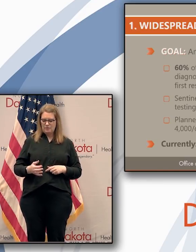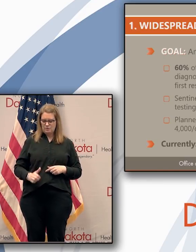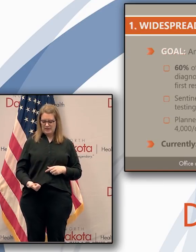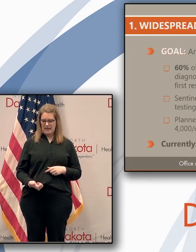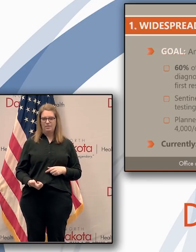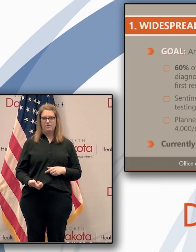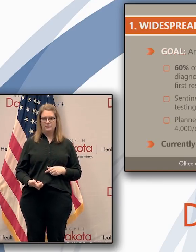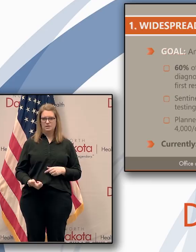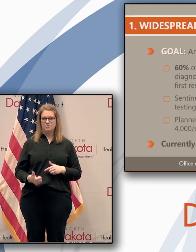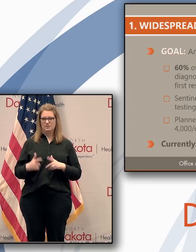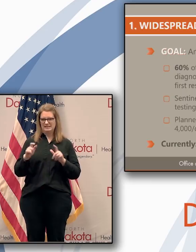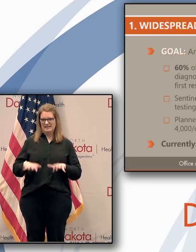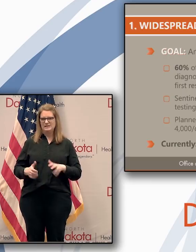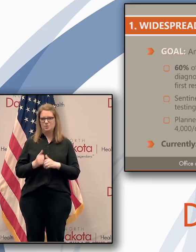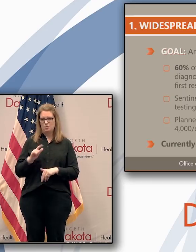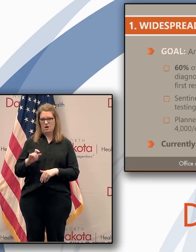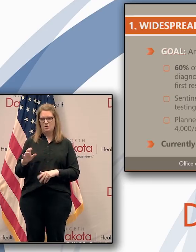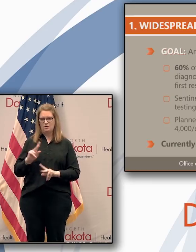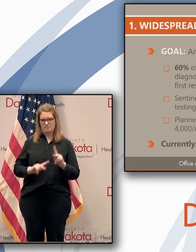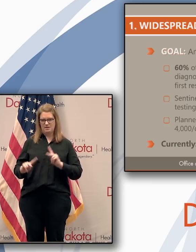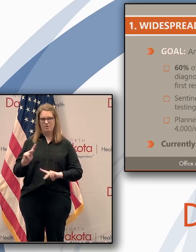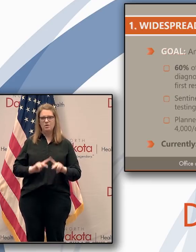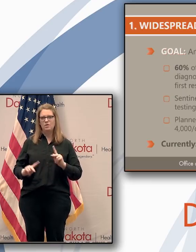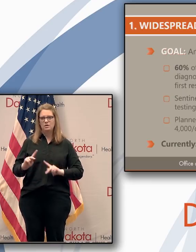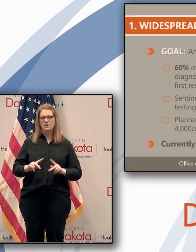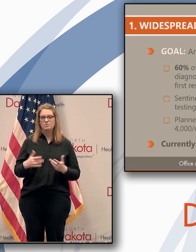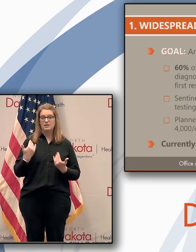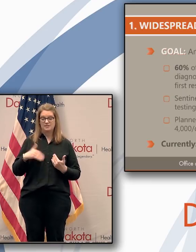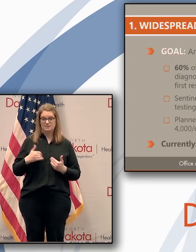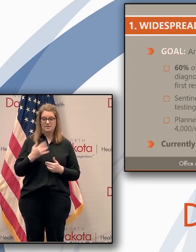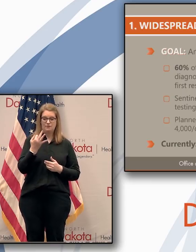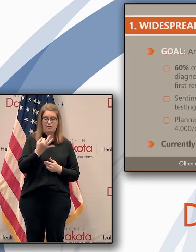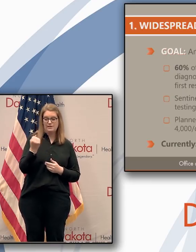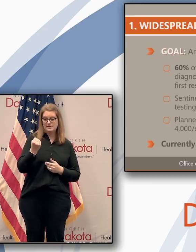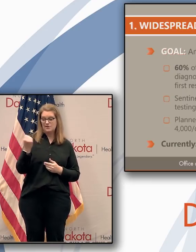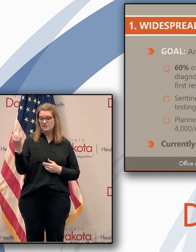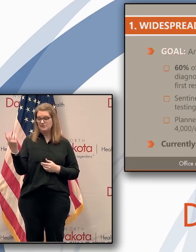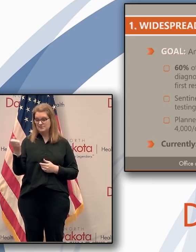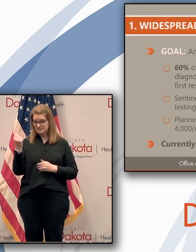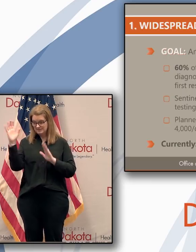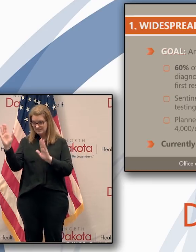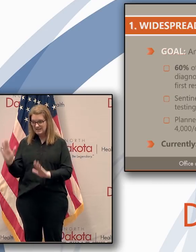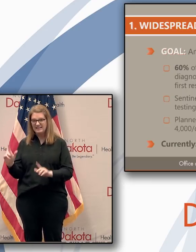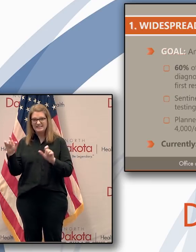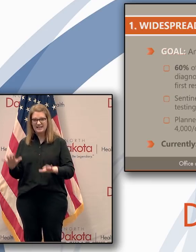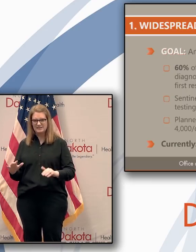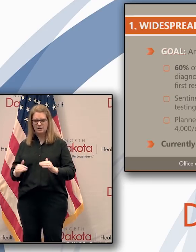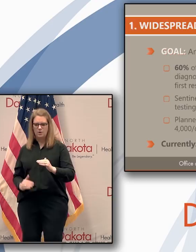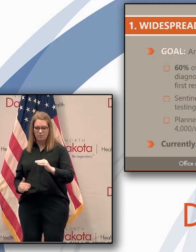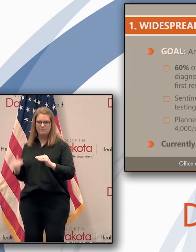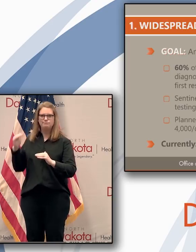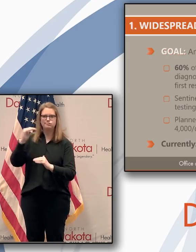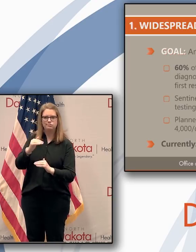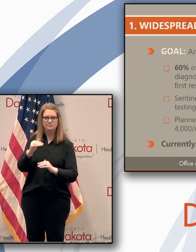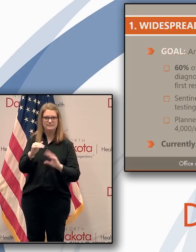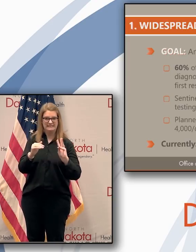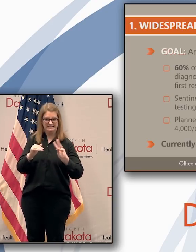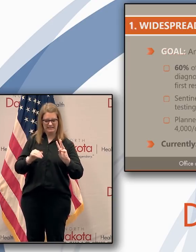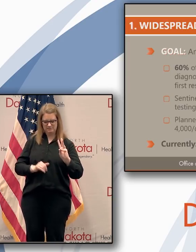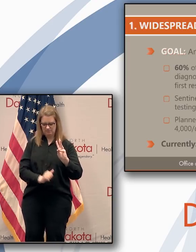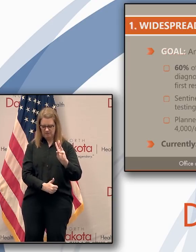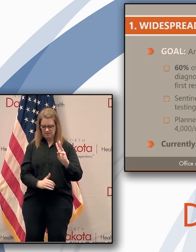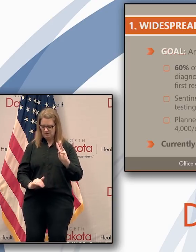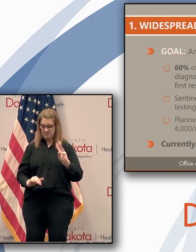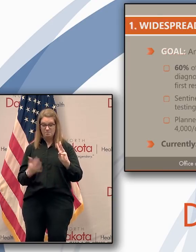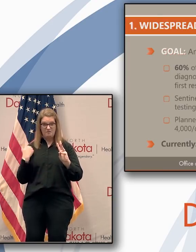in the country in tests per capita. With the strong showing on Friday, Saturday and Sunday, we catapulted to number six in the nation in